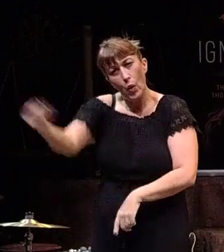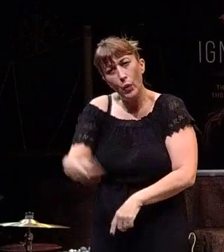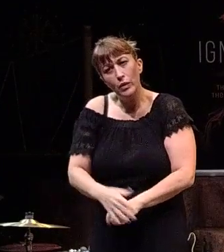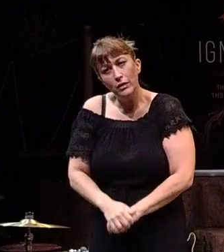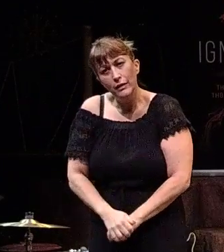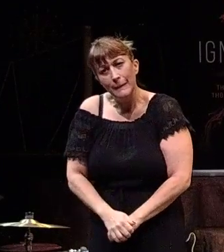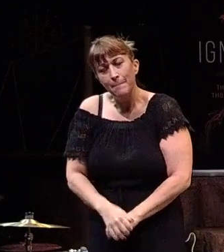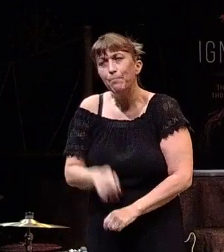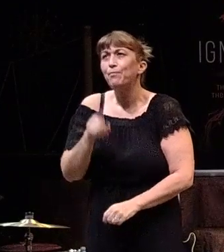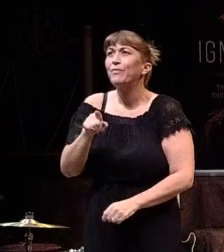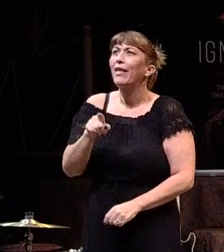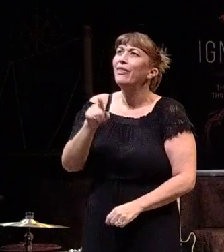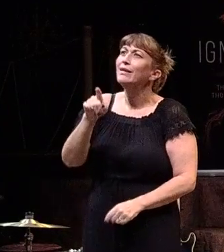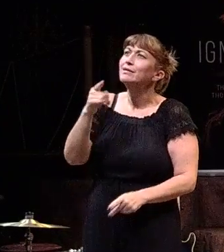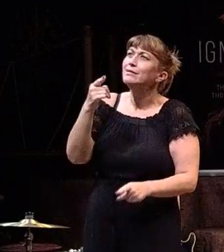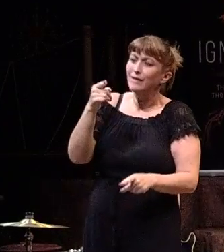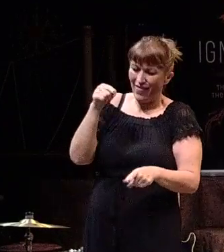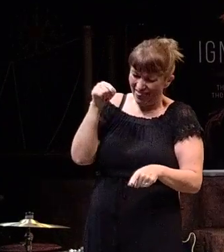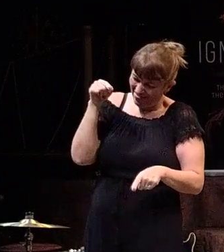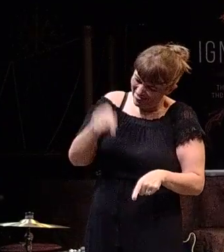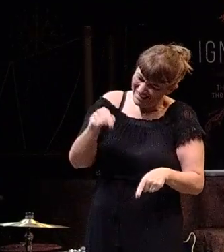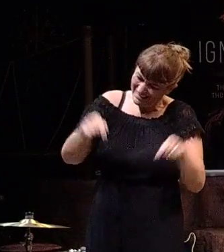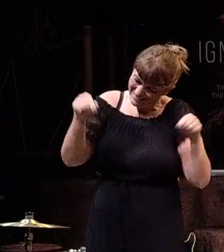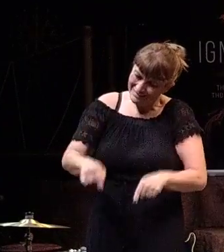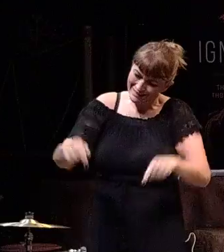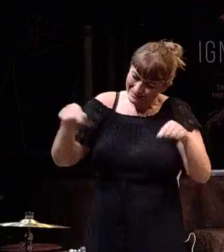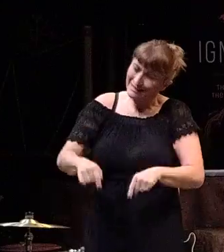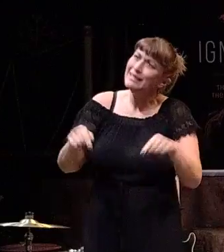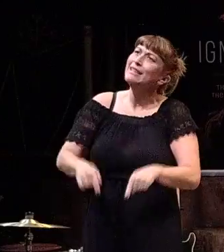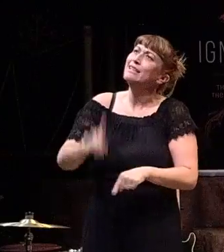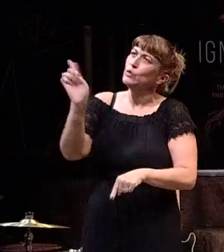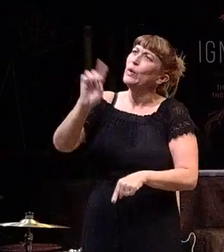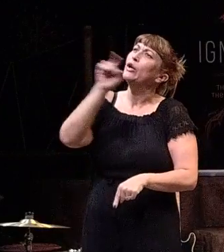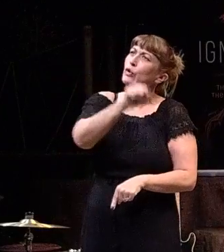Brian, this is where you need to move.